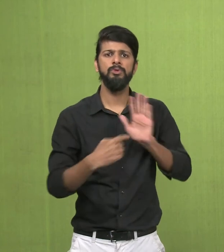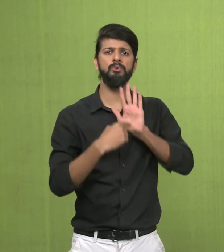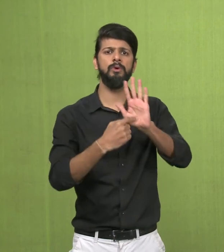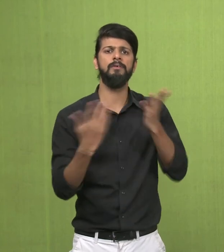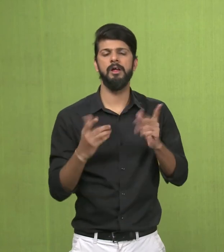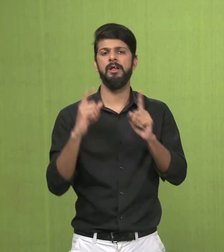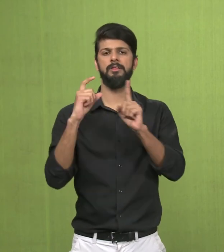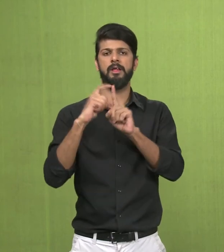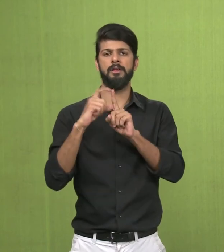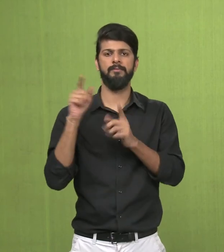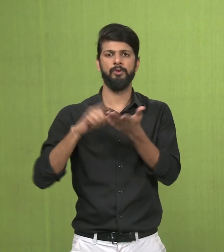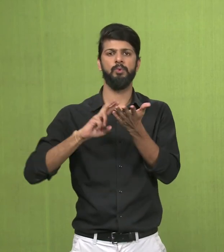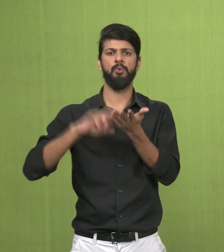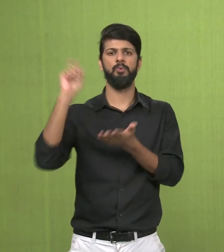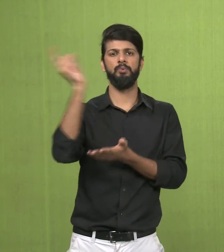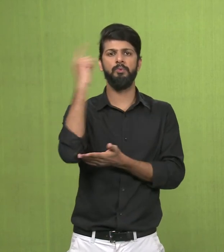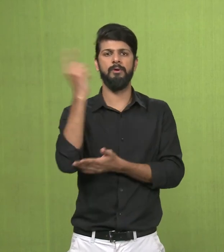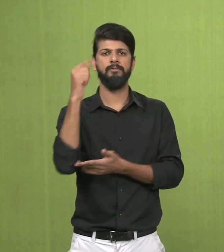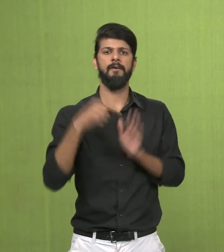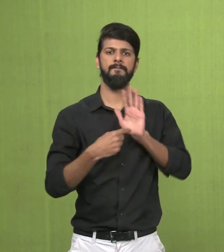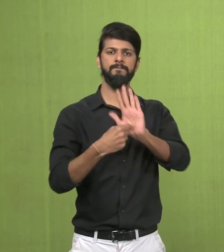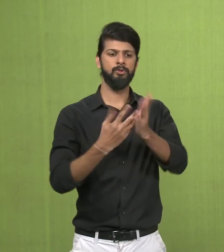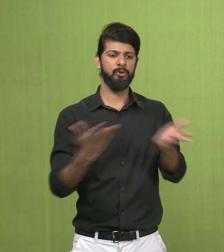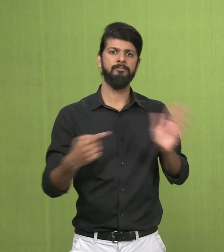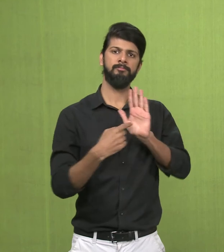And the sculpture is exhibited at the National Museum in New Delhi.